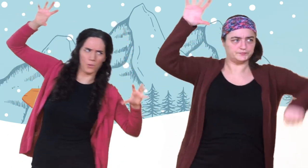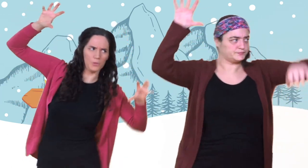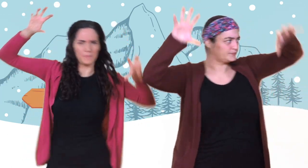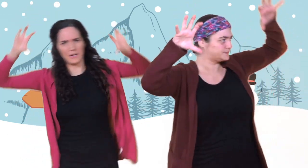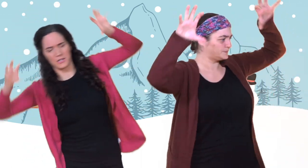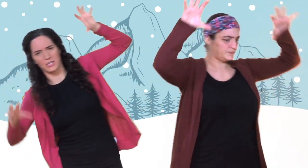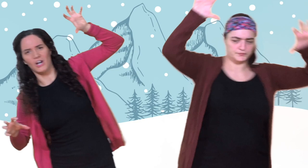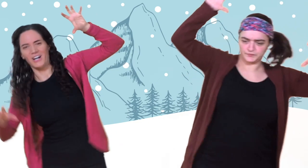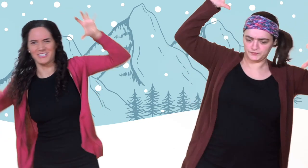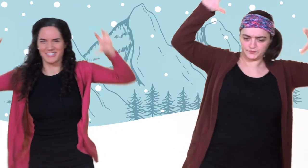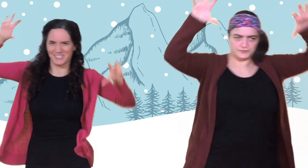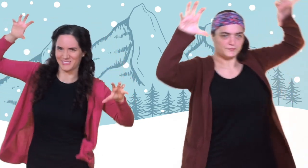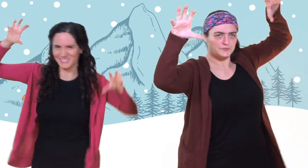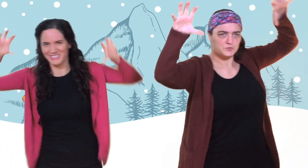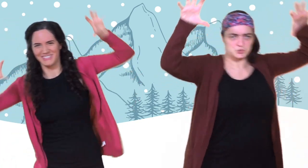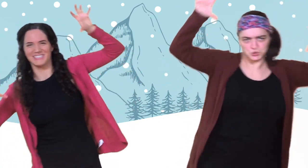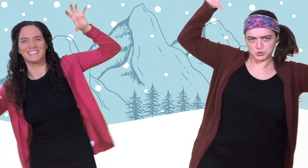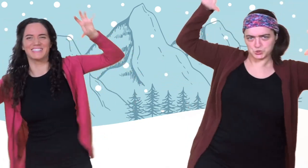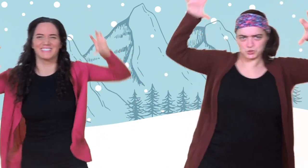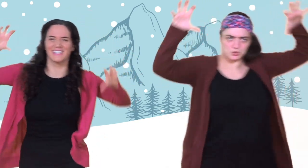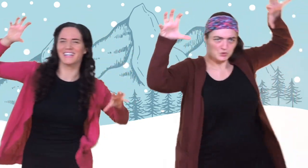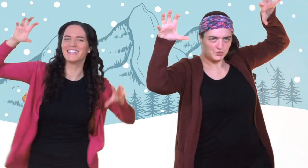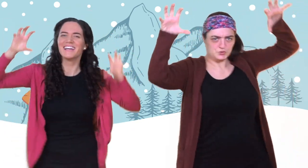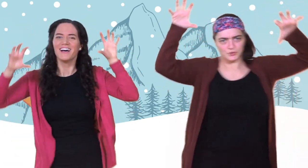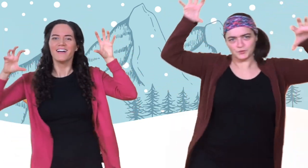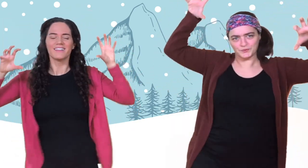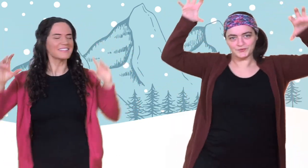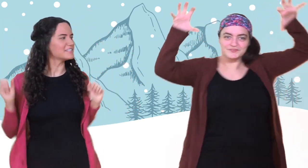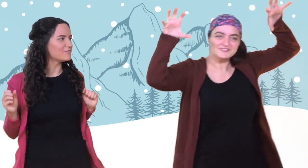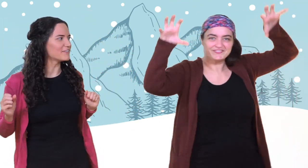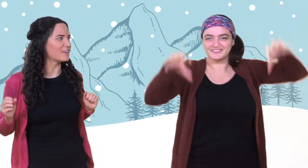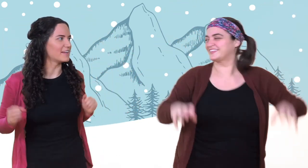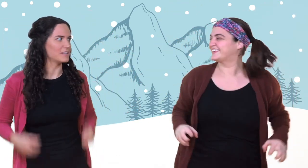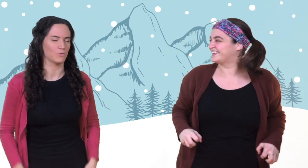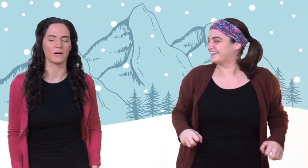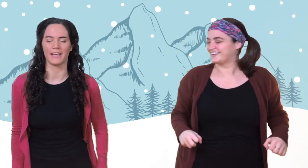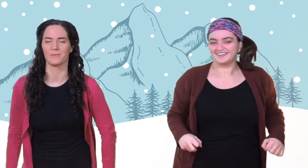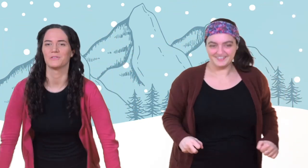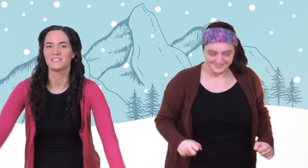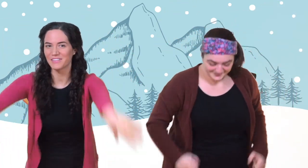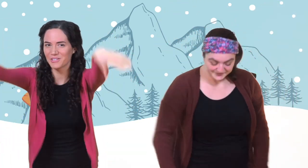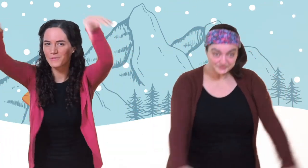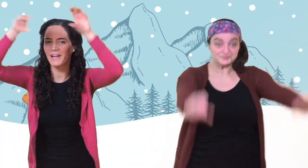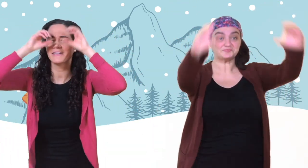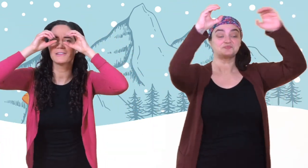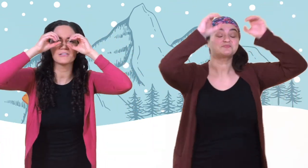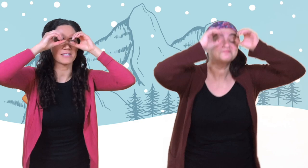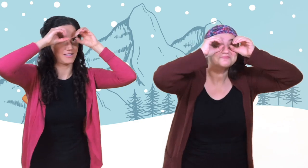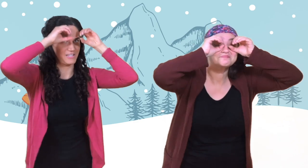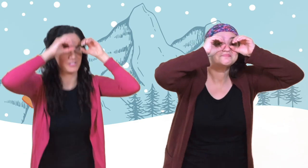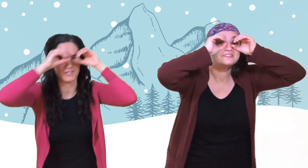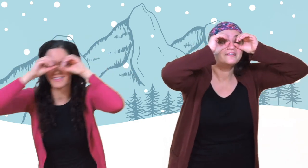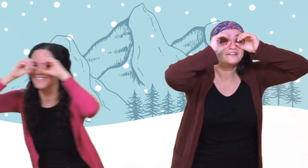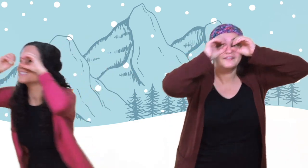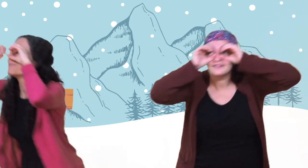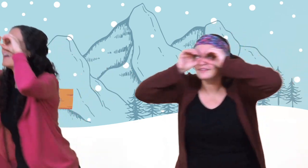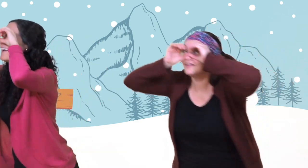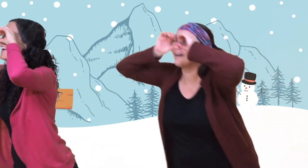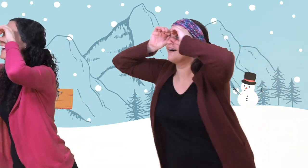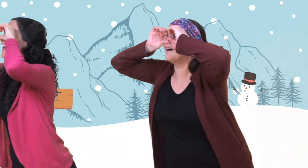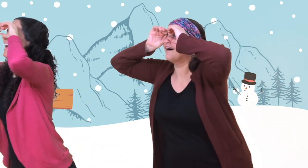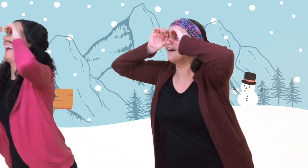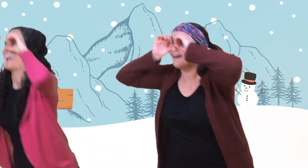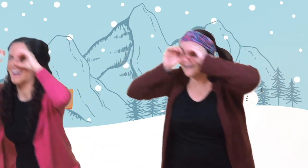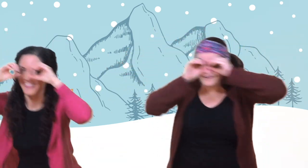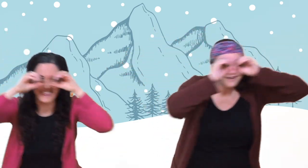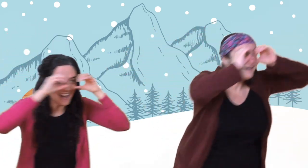big polar bear claws? Good. Let's see if we can find any more animals. Get those binoculars. And let's look this way